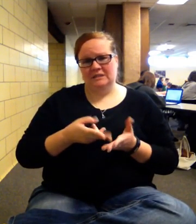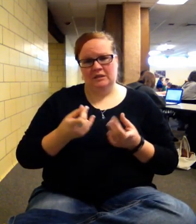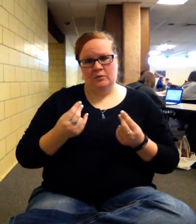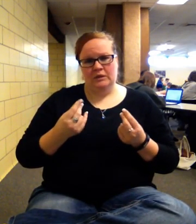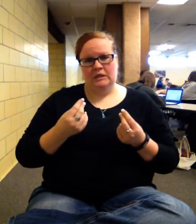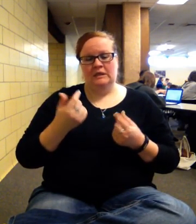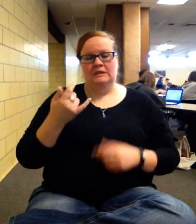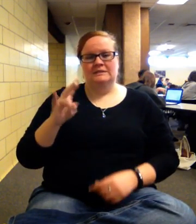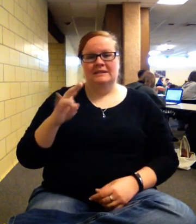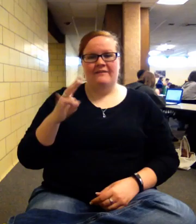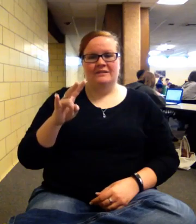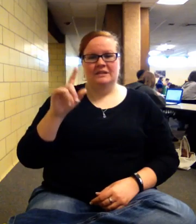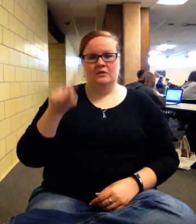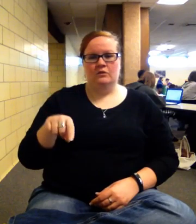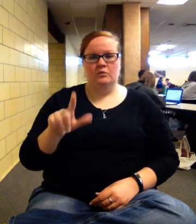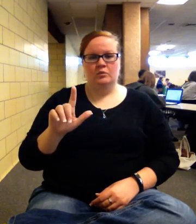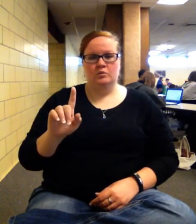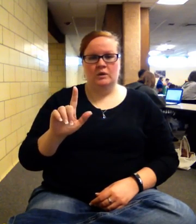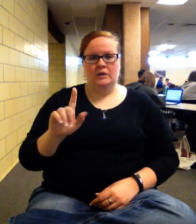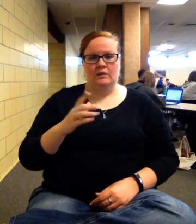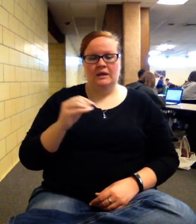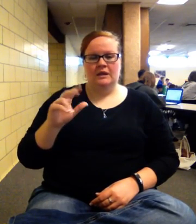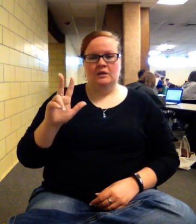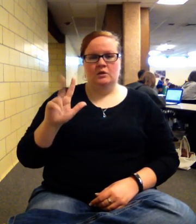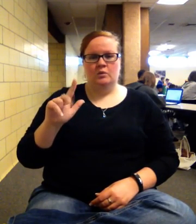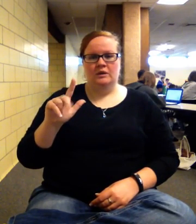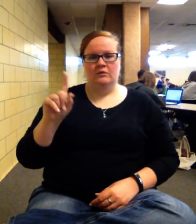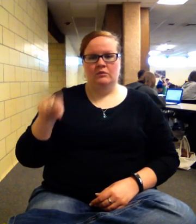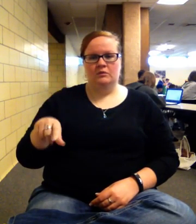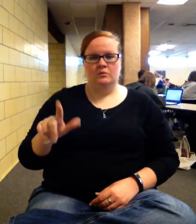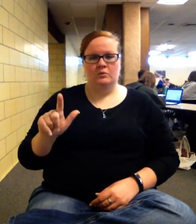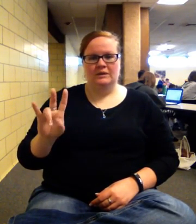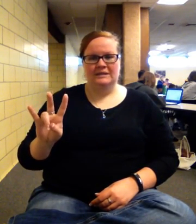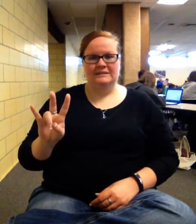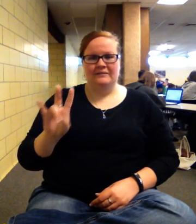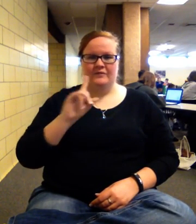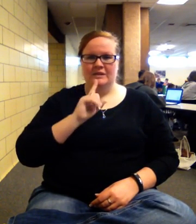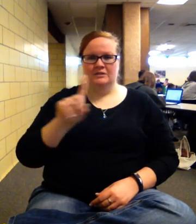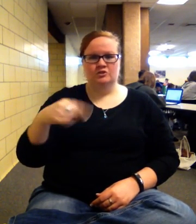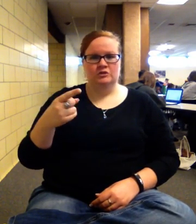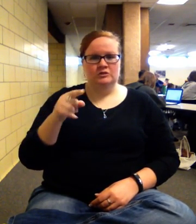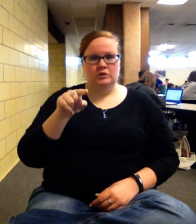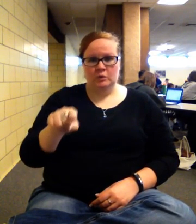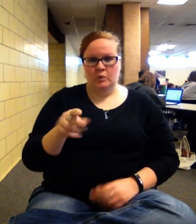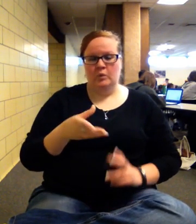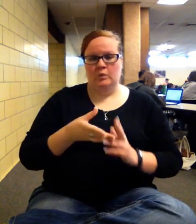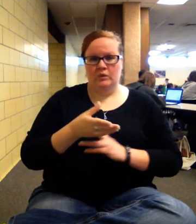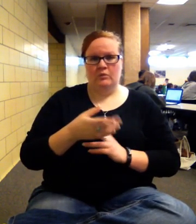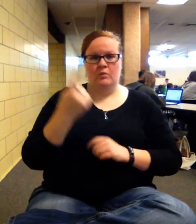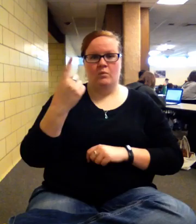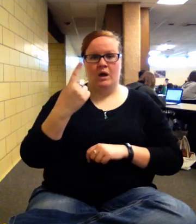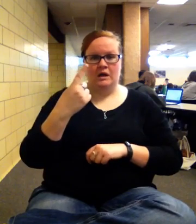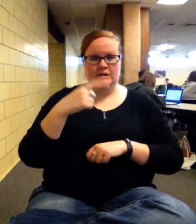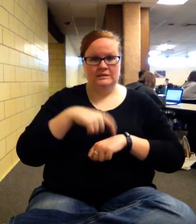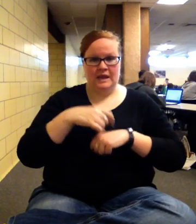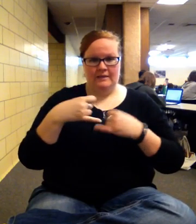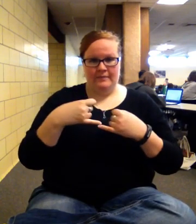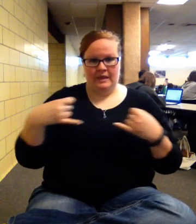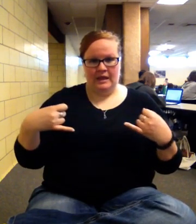17 through 21 and 23 through 27, it's just you going through one timeline and using all